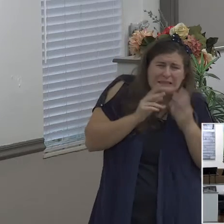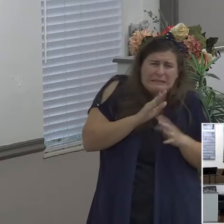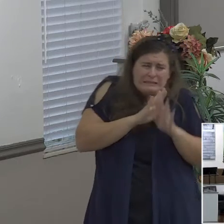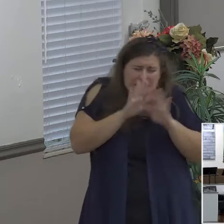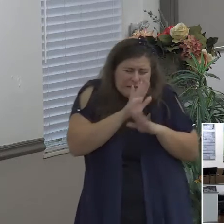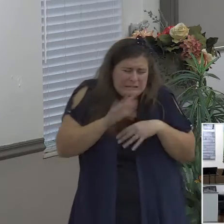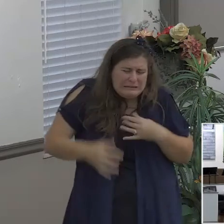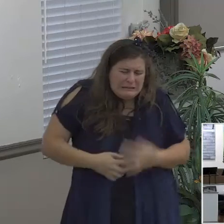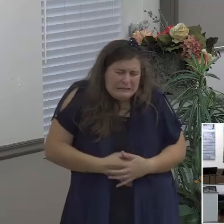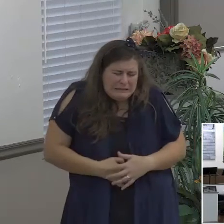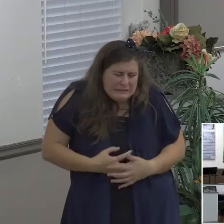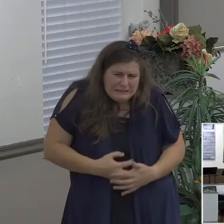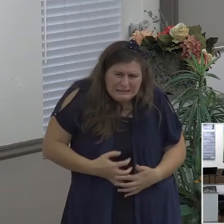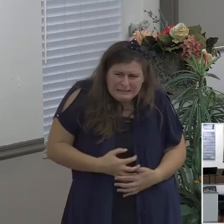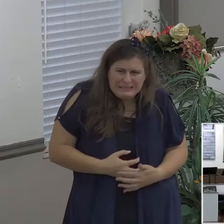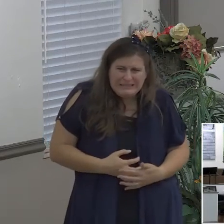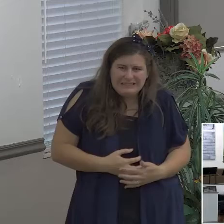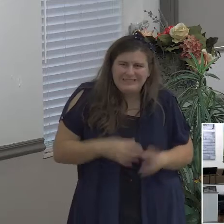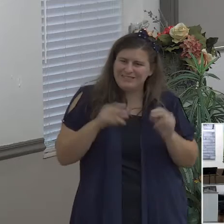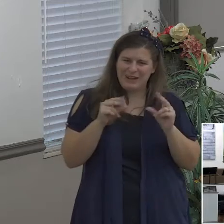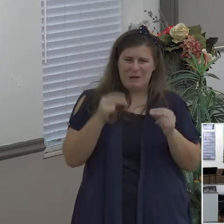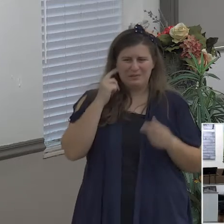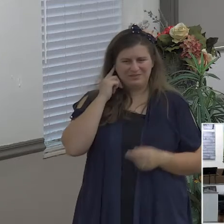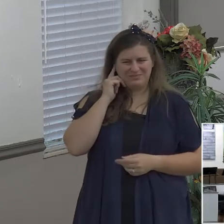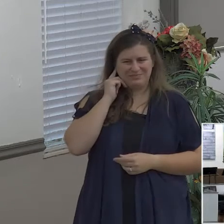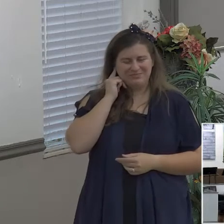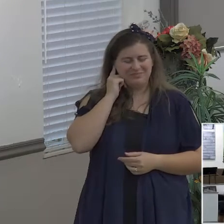but we get all we get all worried